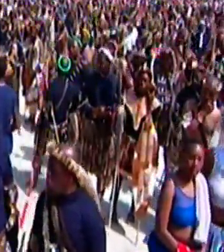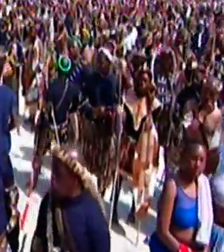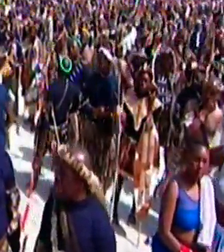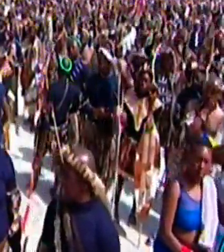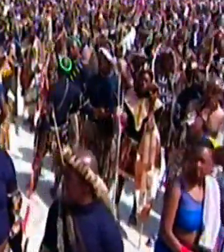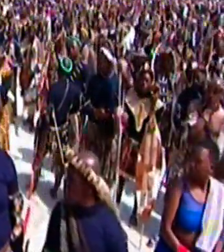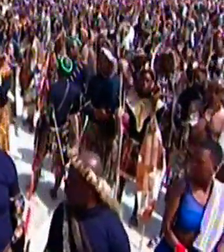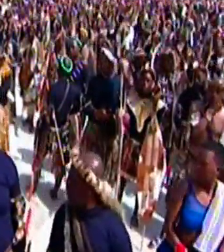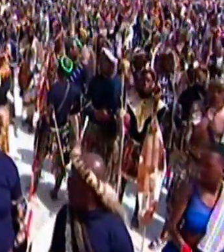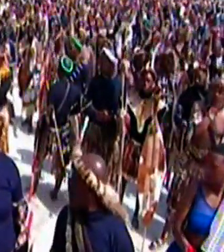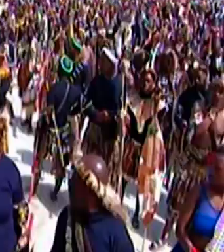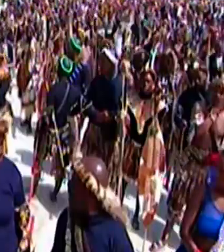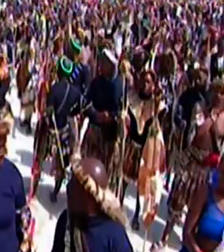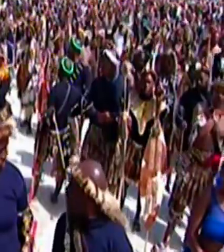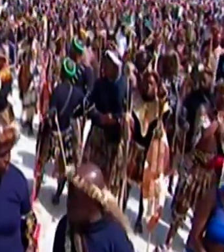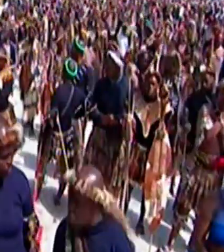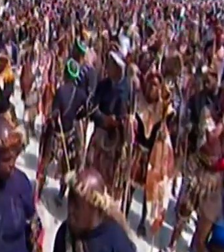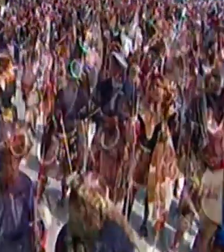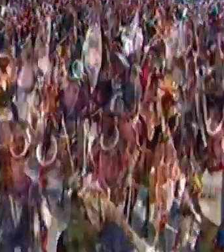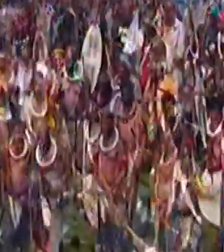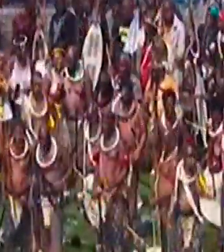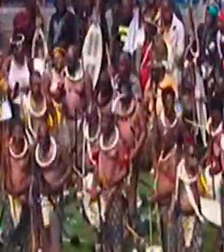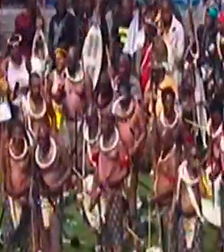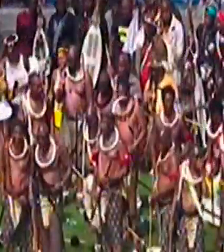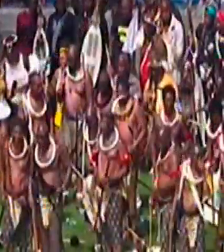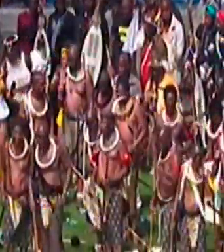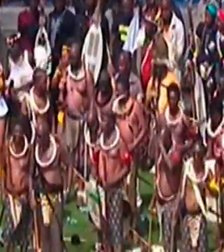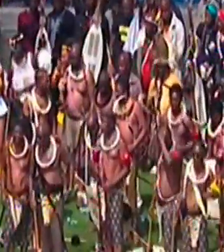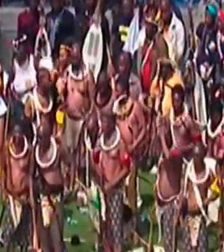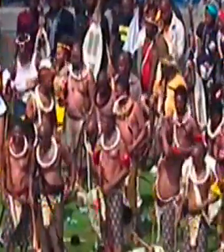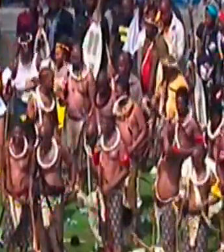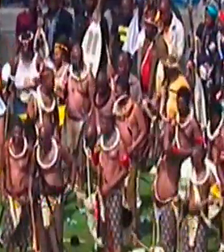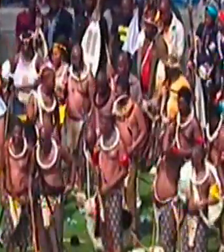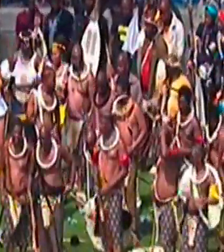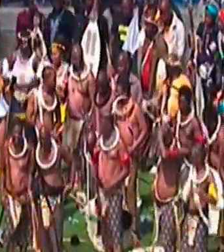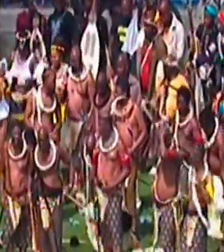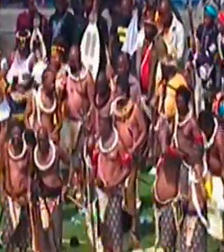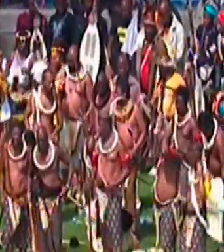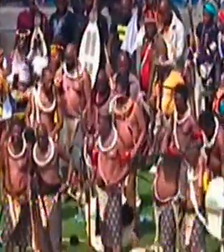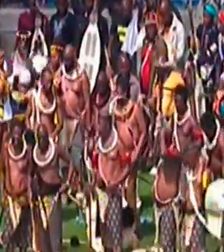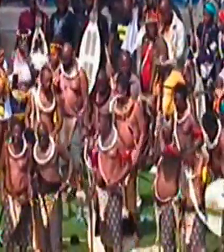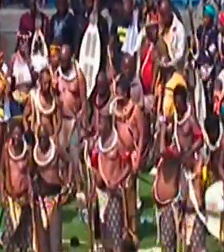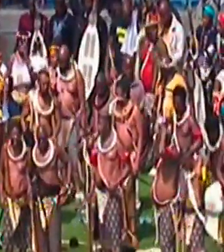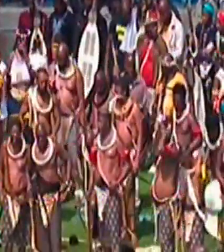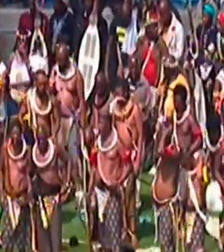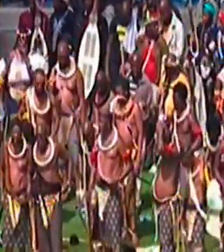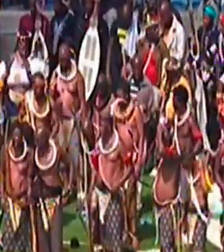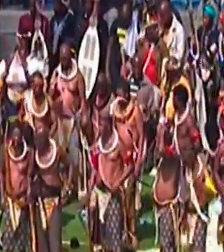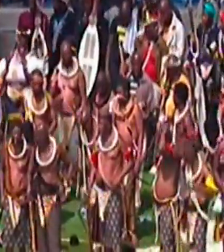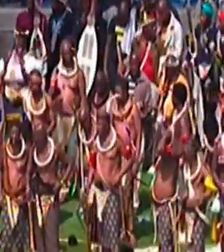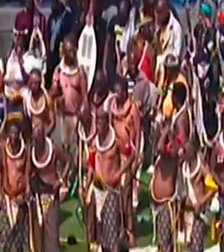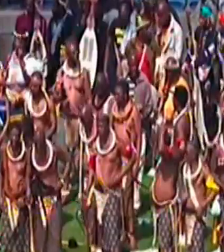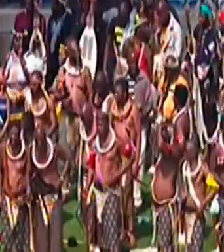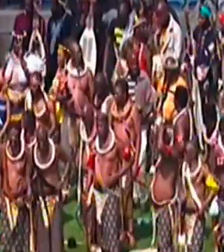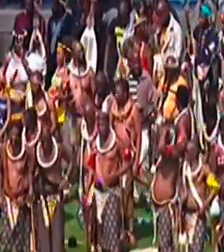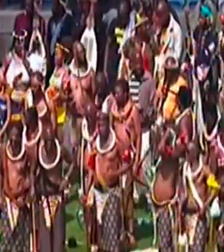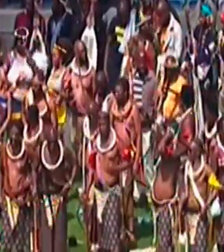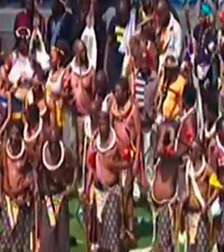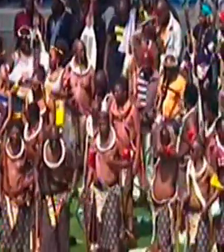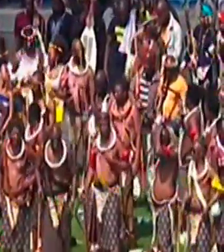form. The first knowledge of domestic and wild animals which are Mazulu have,